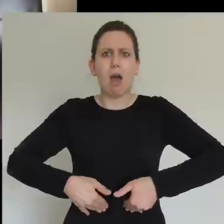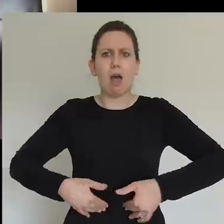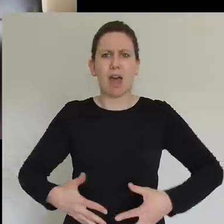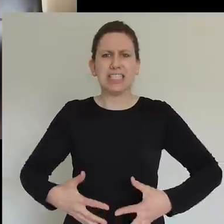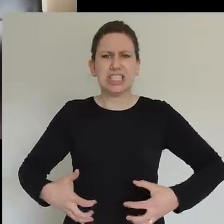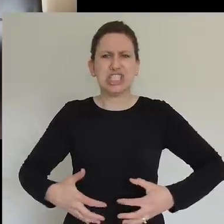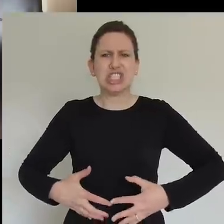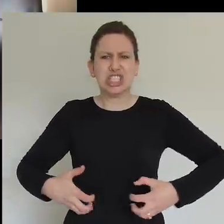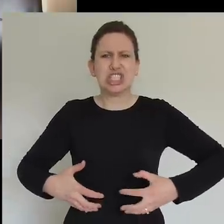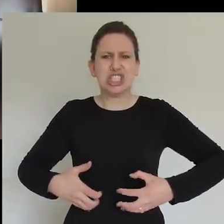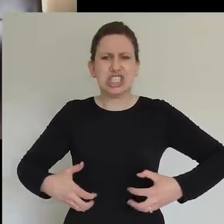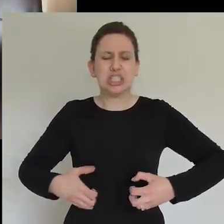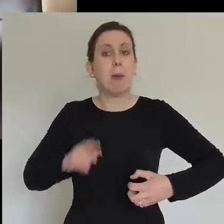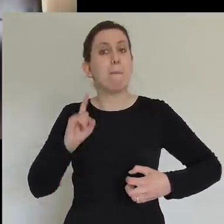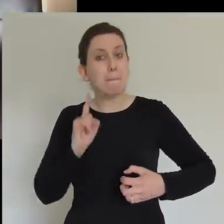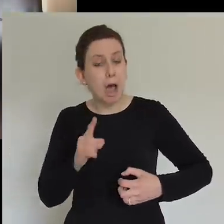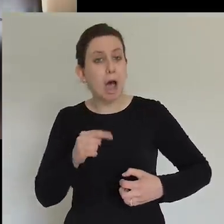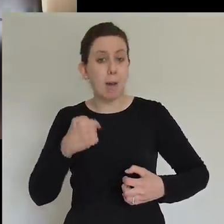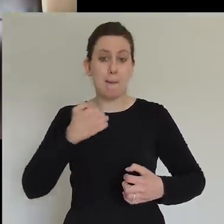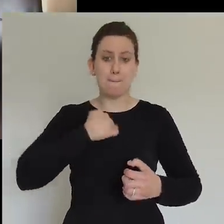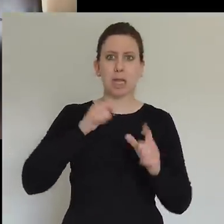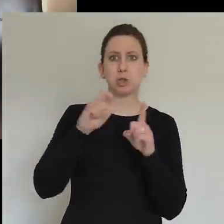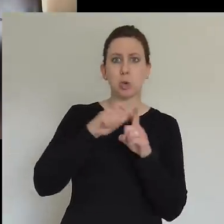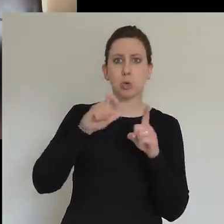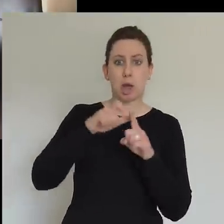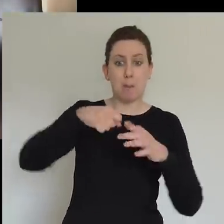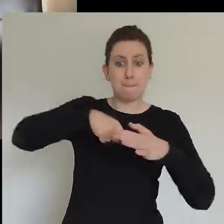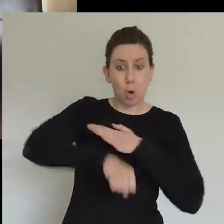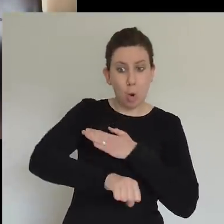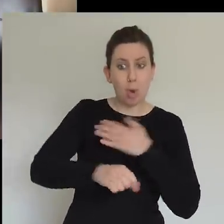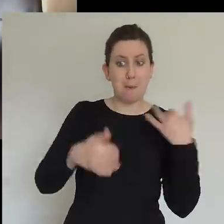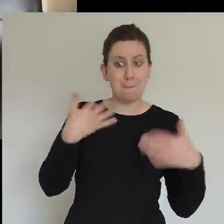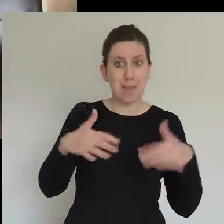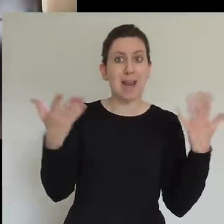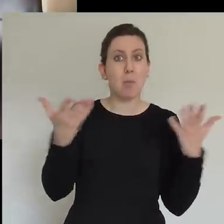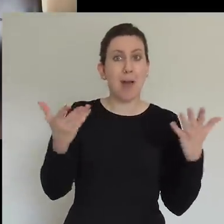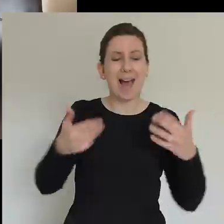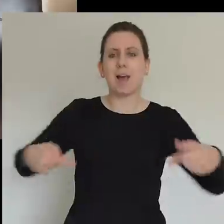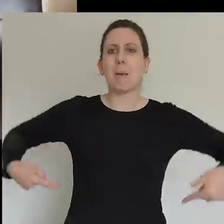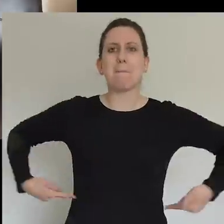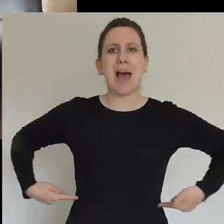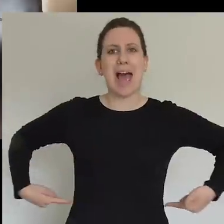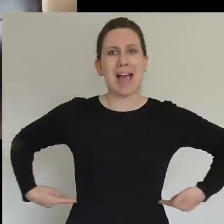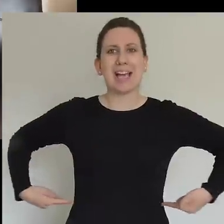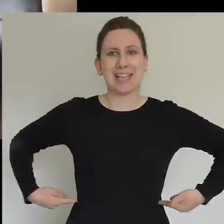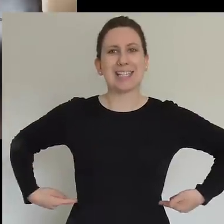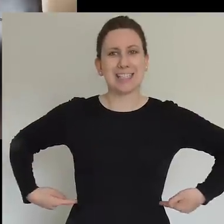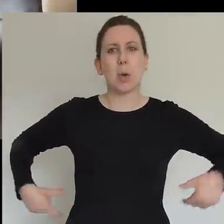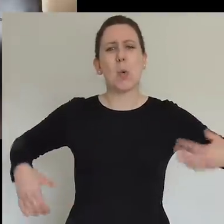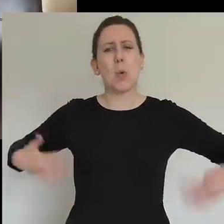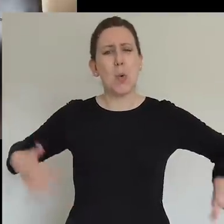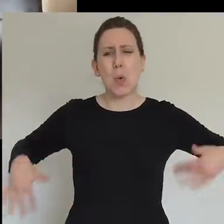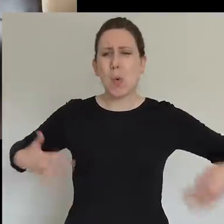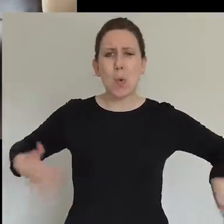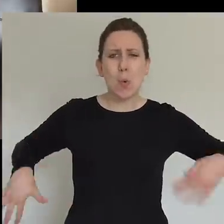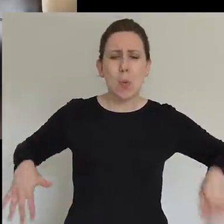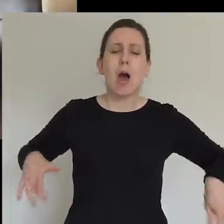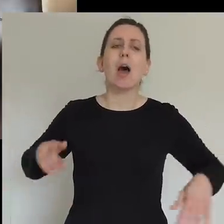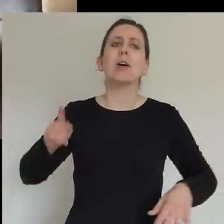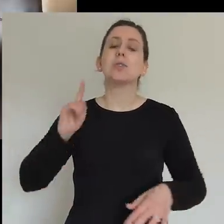was in my back, it was in my back. And, and I think that what's interesting with birth pains is that they